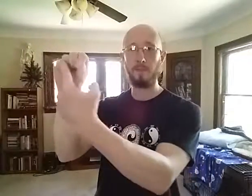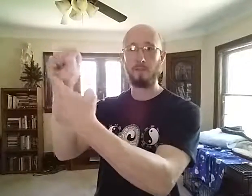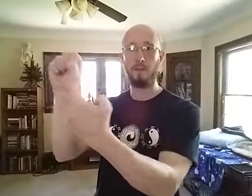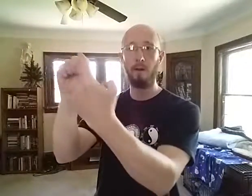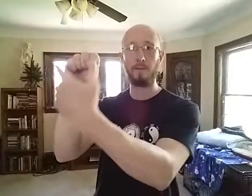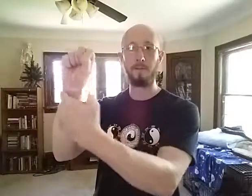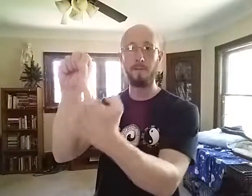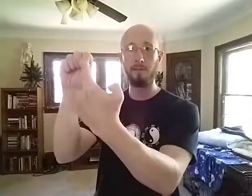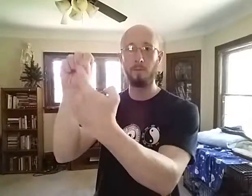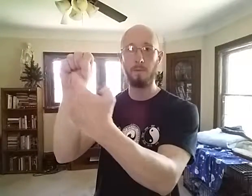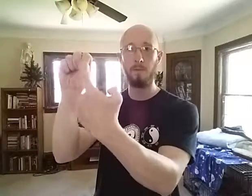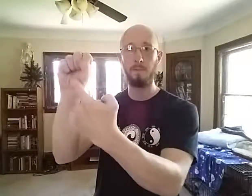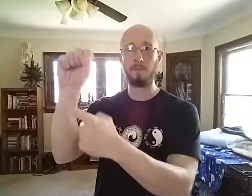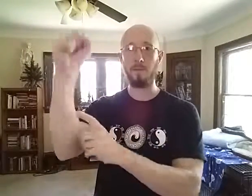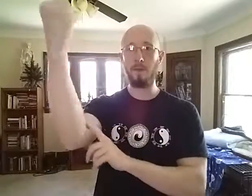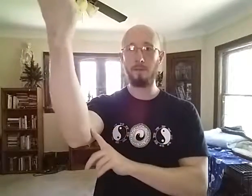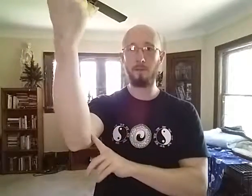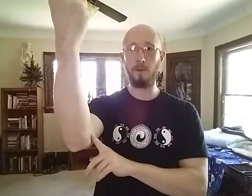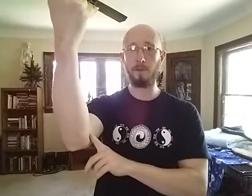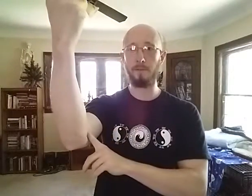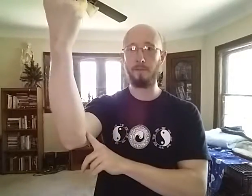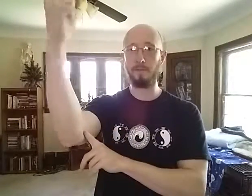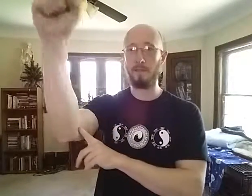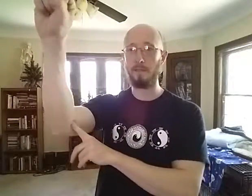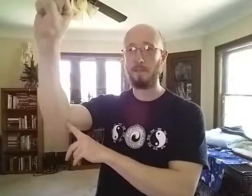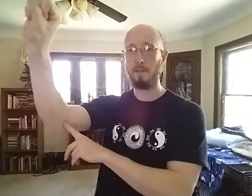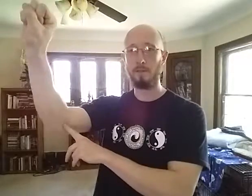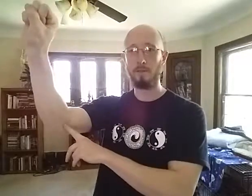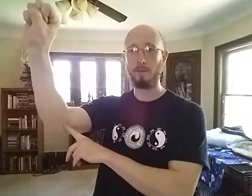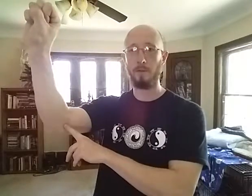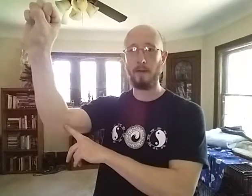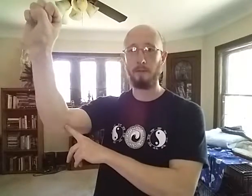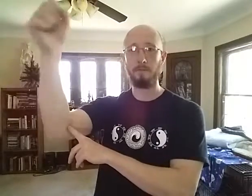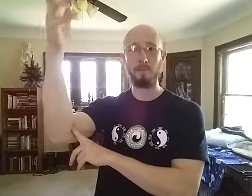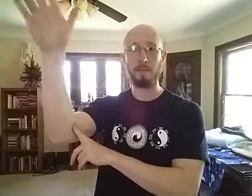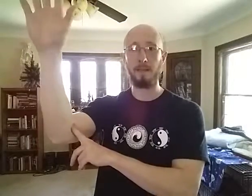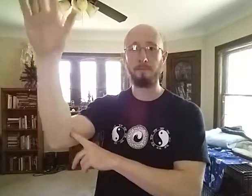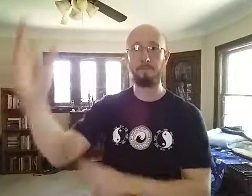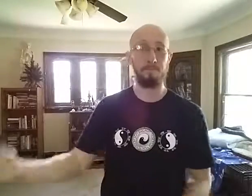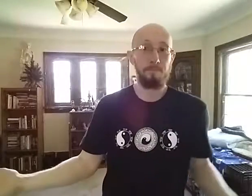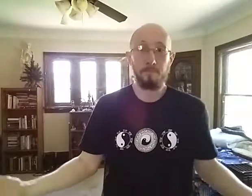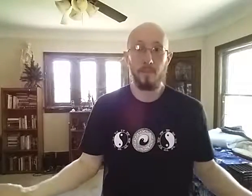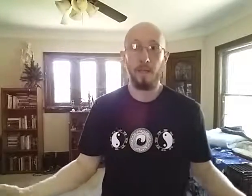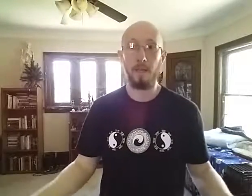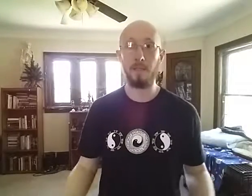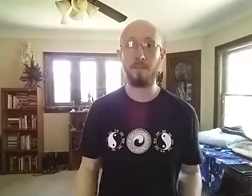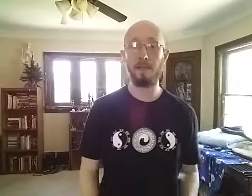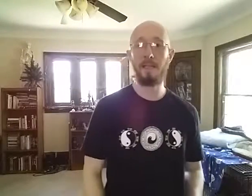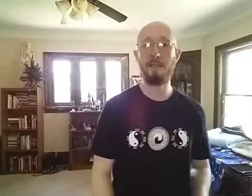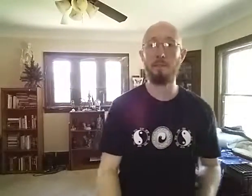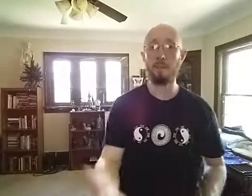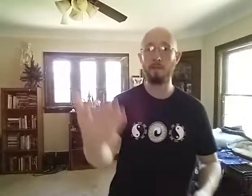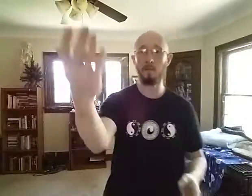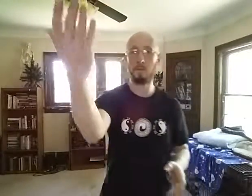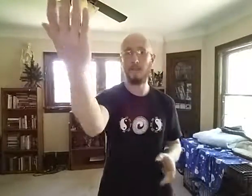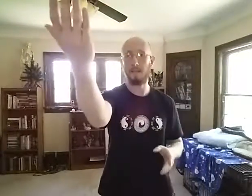this would be the heart of the fist where the thumb is. Turn the heart of the fist in, turn it out. That's it. It's very easy because you get